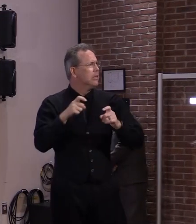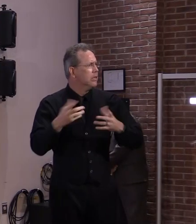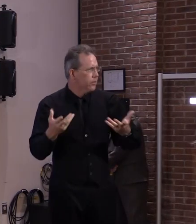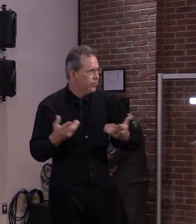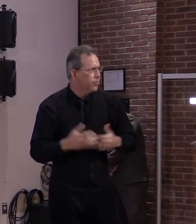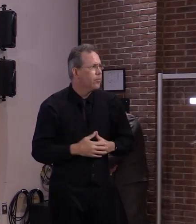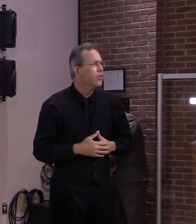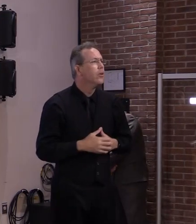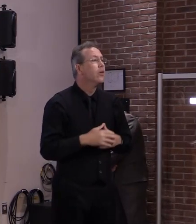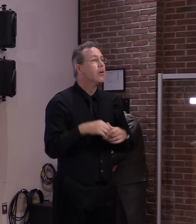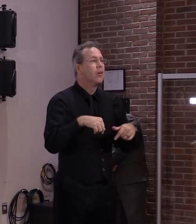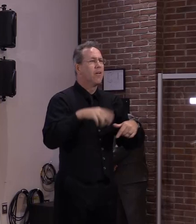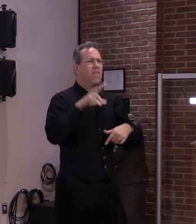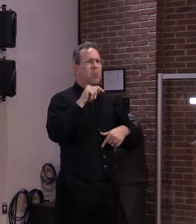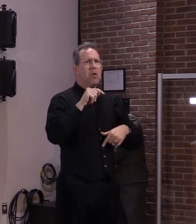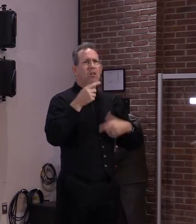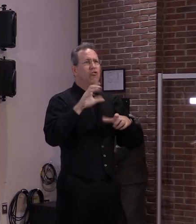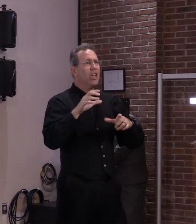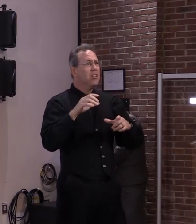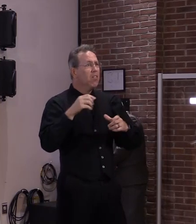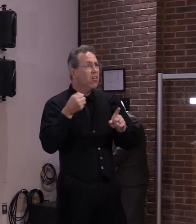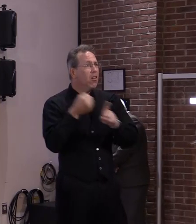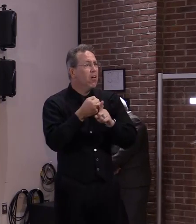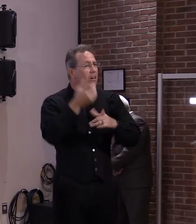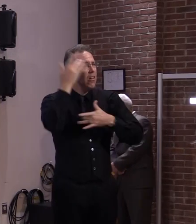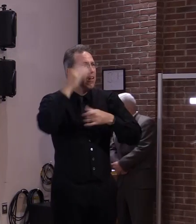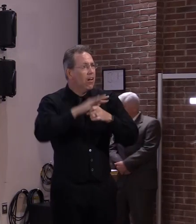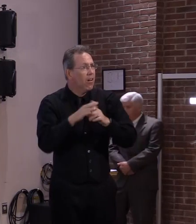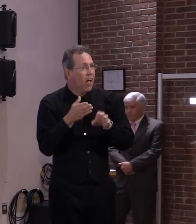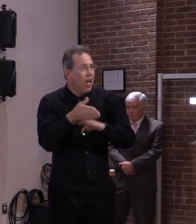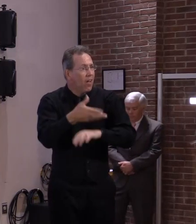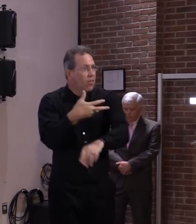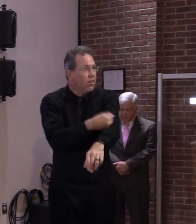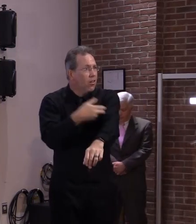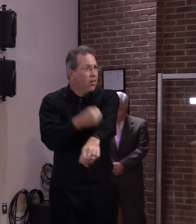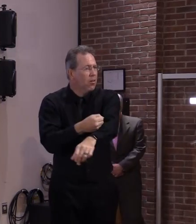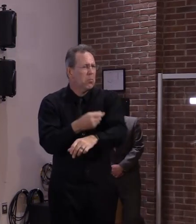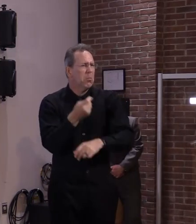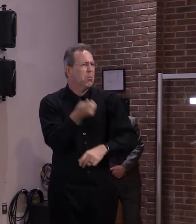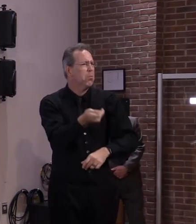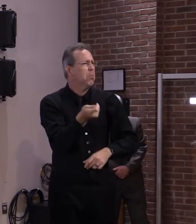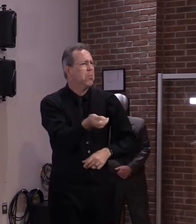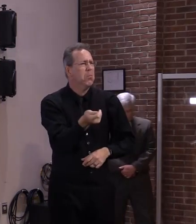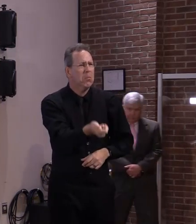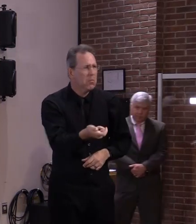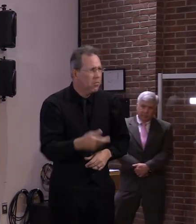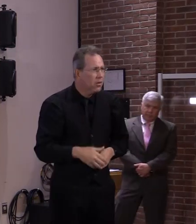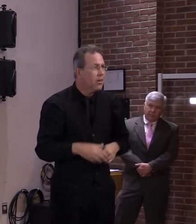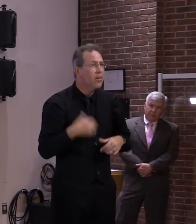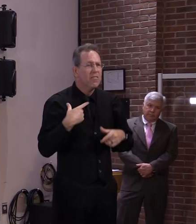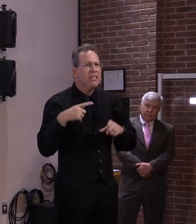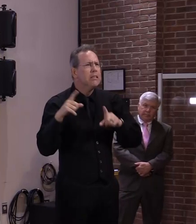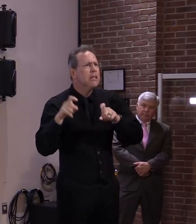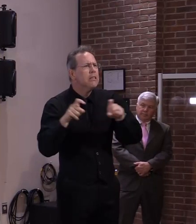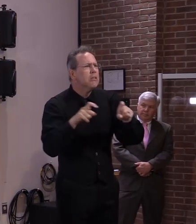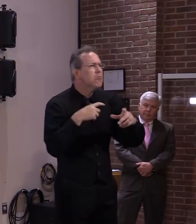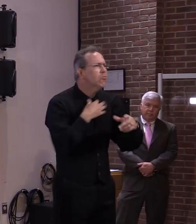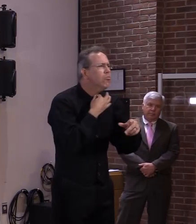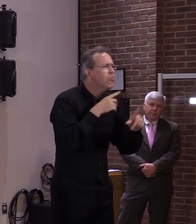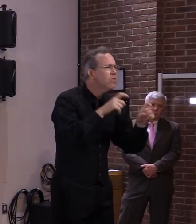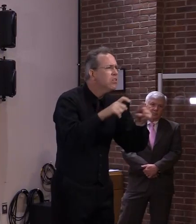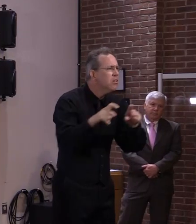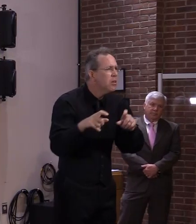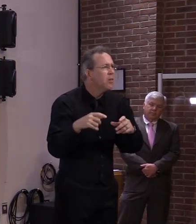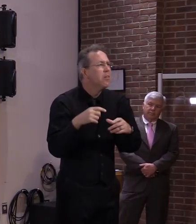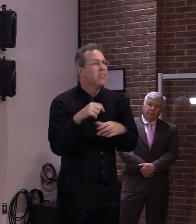six in 10,000. So it's a pretty the odds are pretty much saying it's probably a common cold or something else